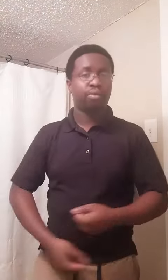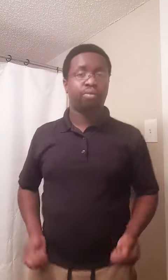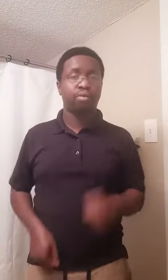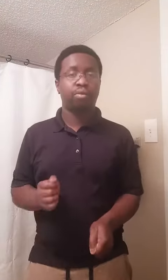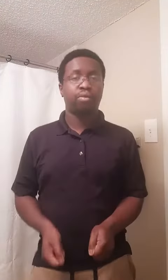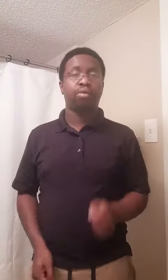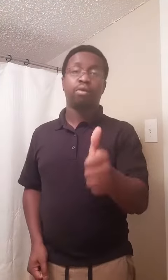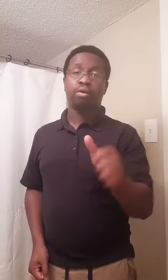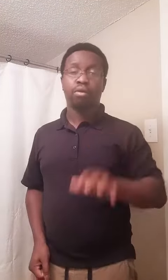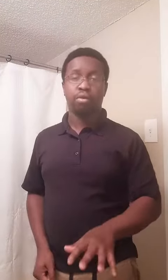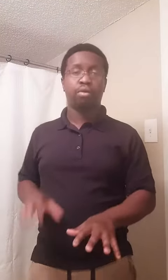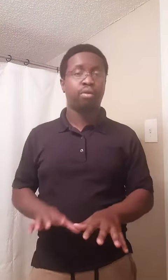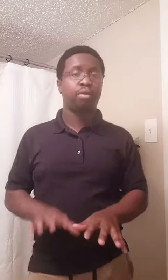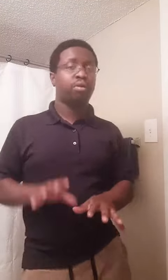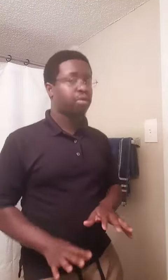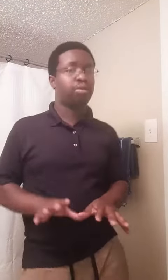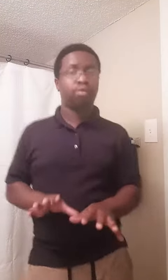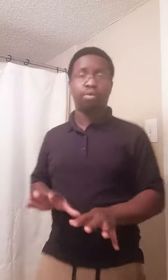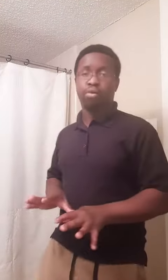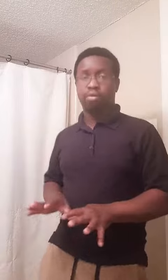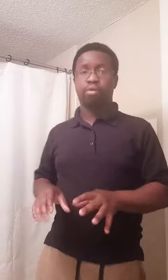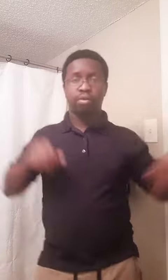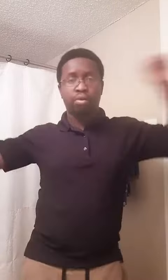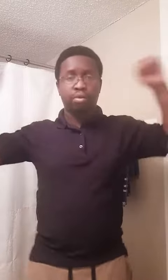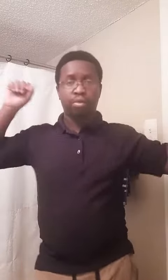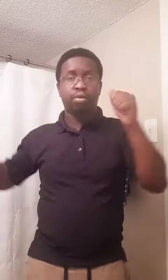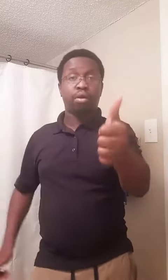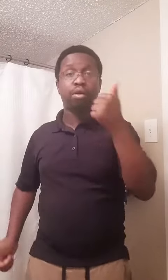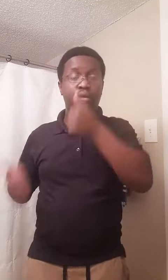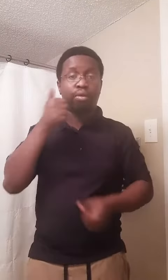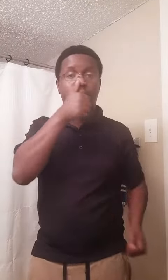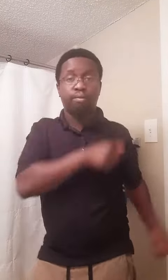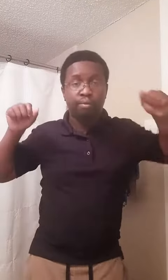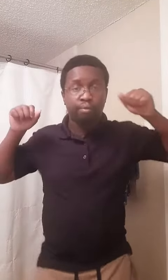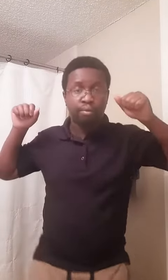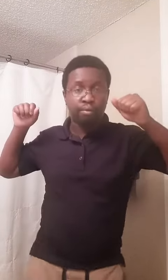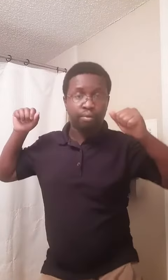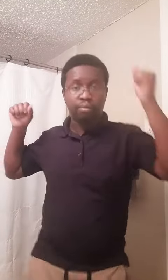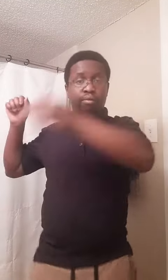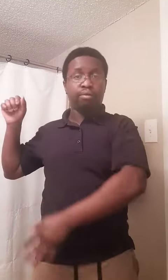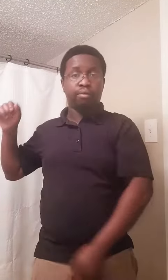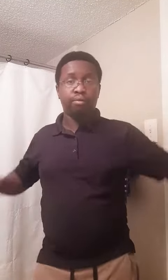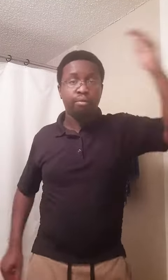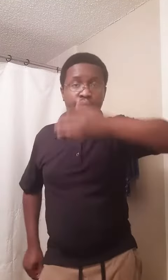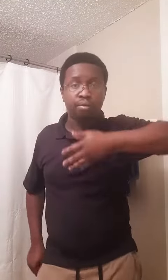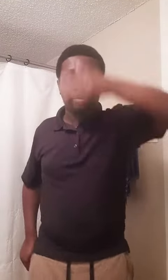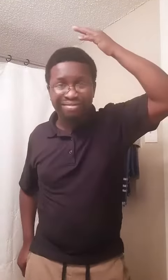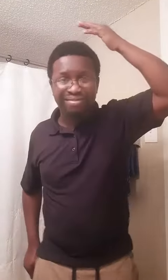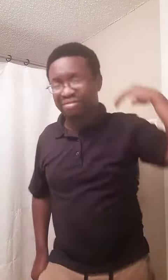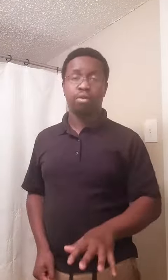Madison, yeah, I bought me the crowd I bought me the jet homies, yeah, I never need practice My money gon' double or triple, yeah, your money's a trap,